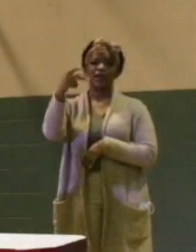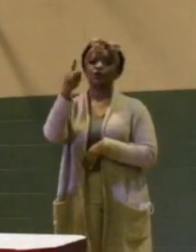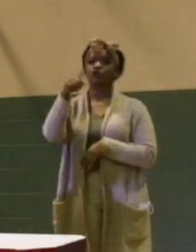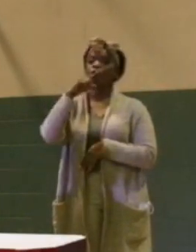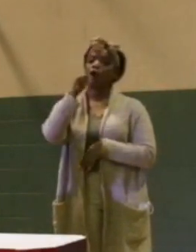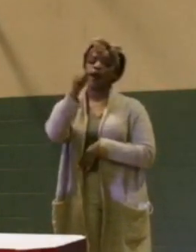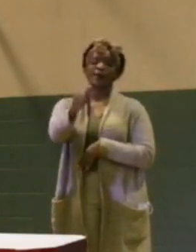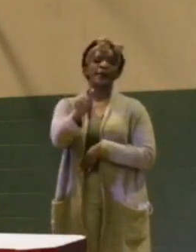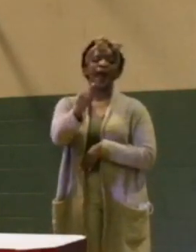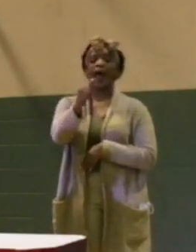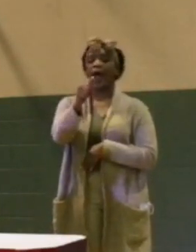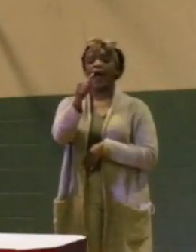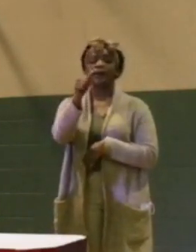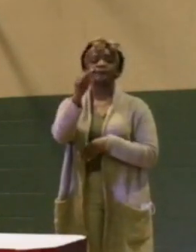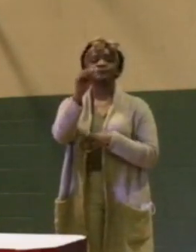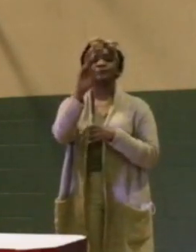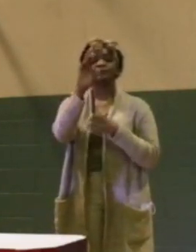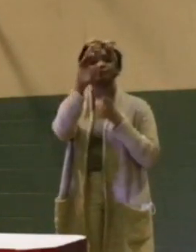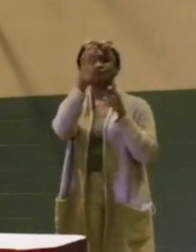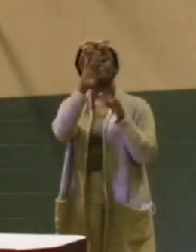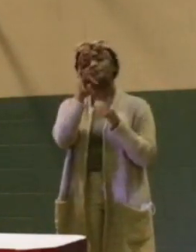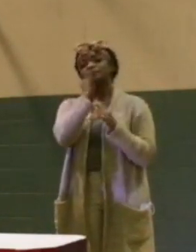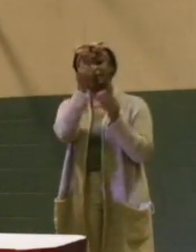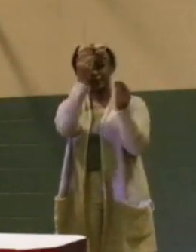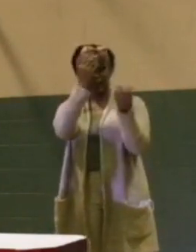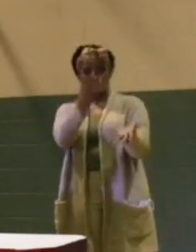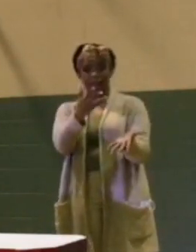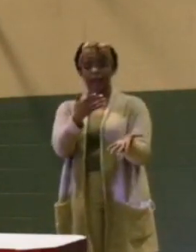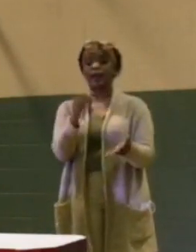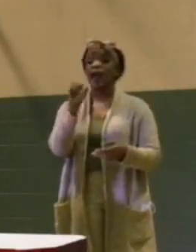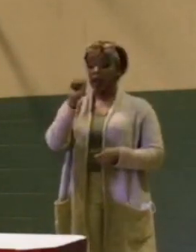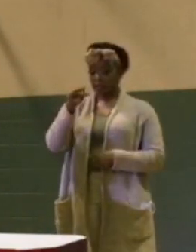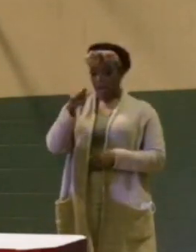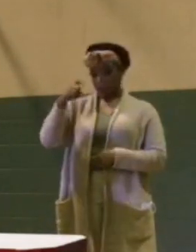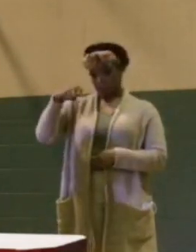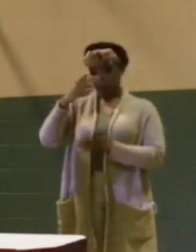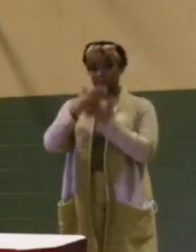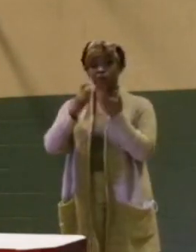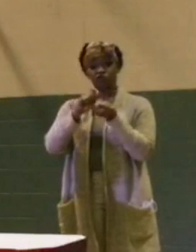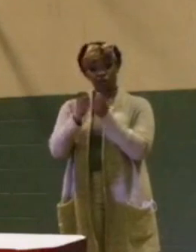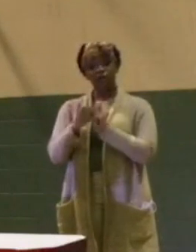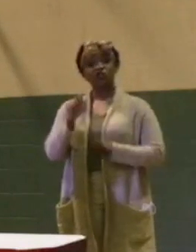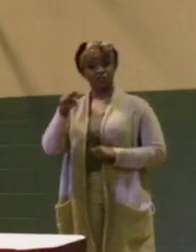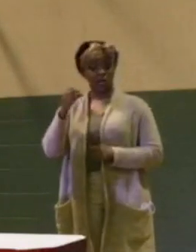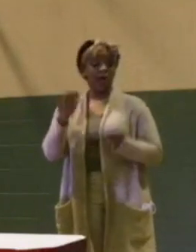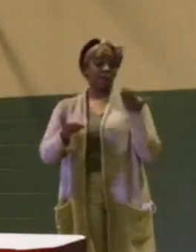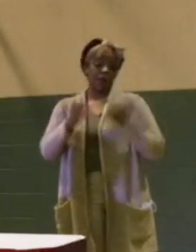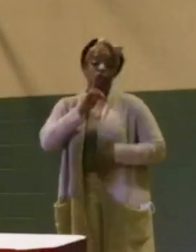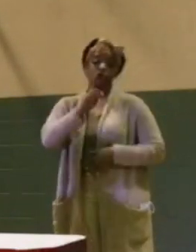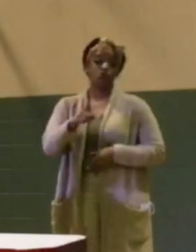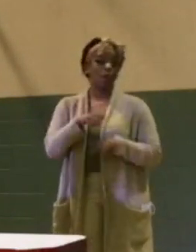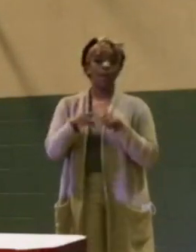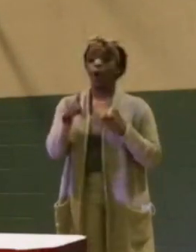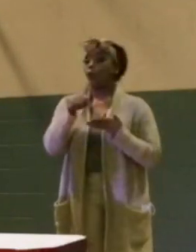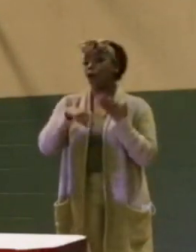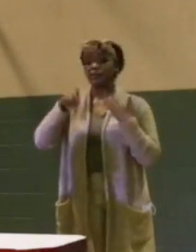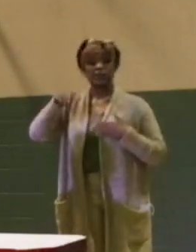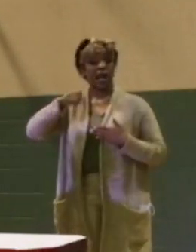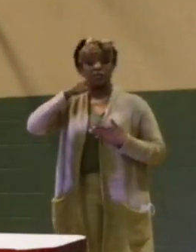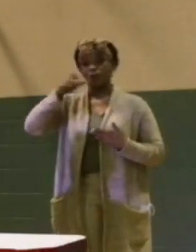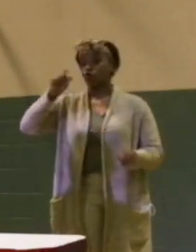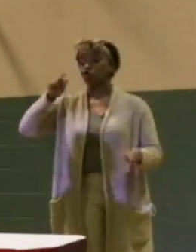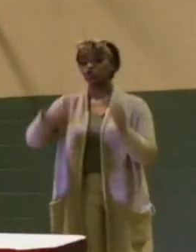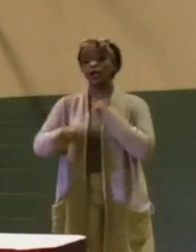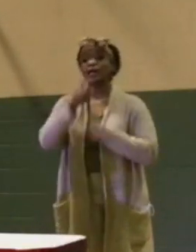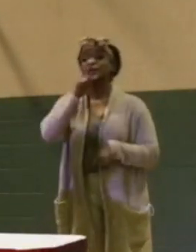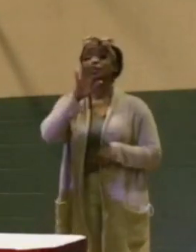not misled. Are there some changes that need to happen on the City Council? Maybe so. What's not supposed to change on City Council